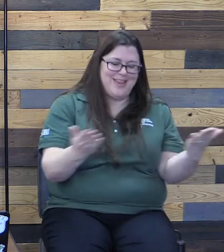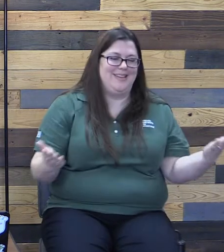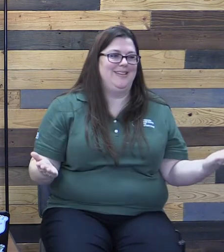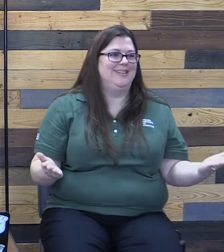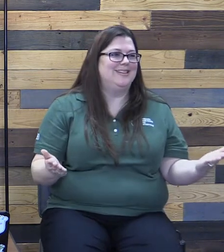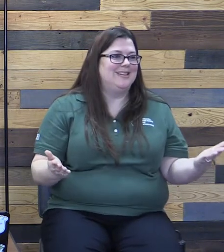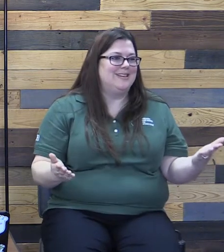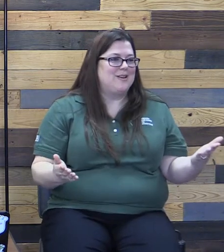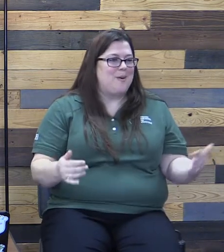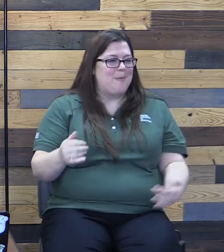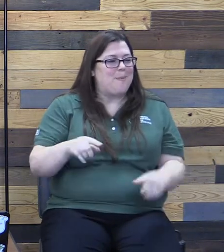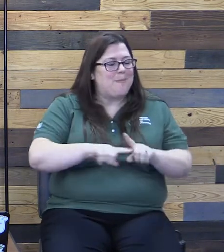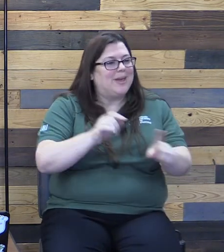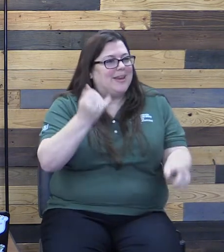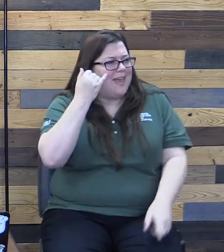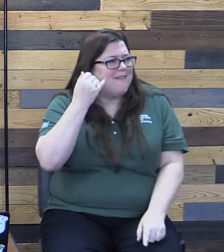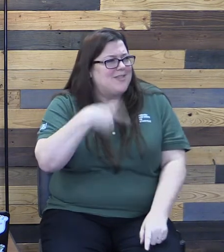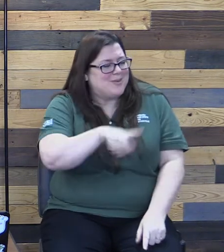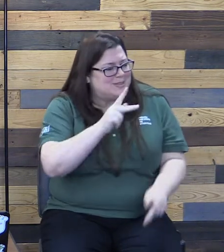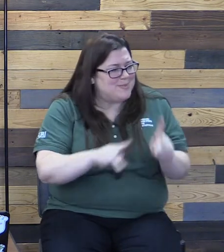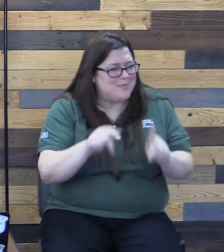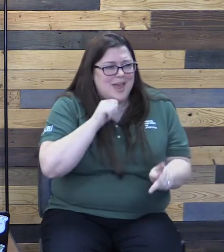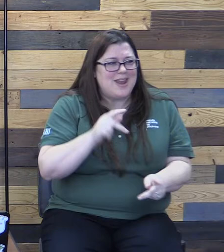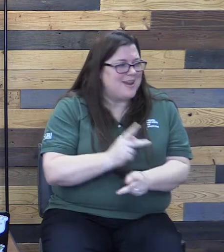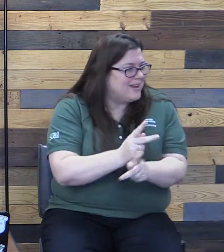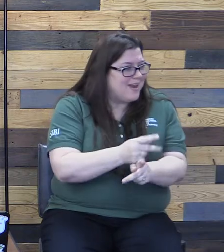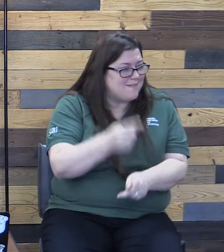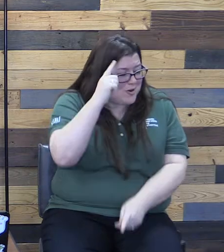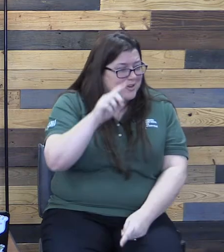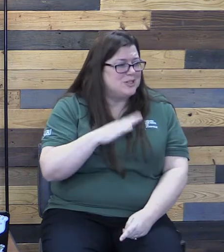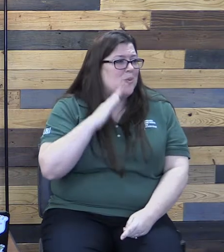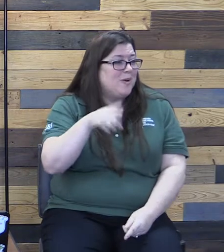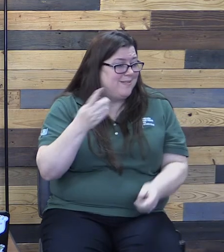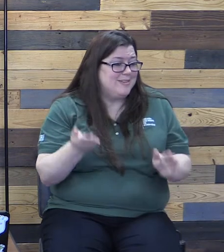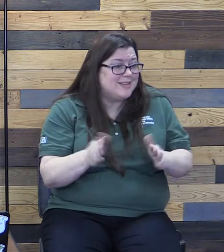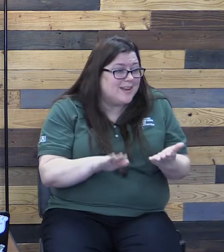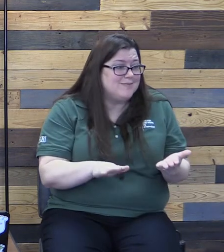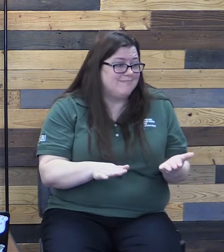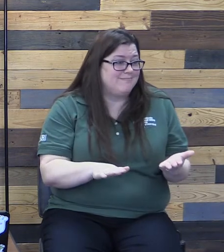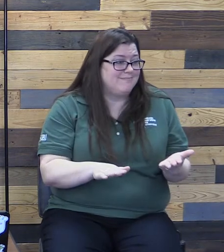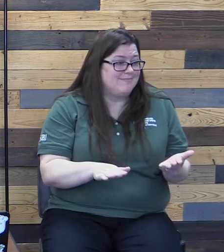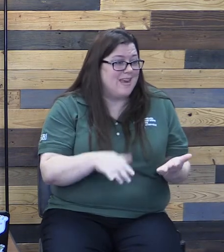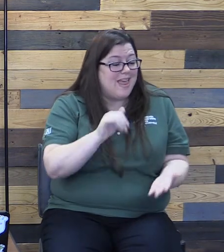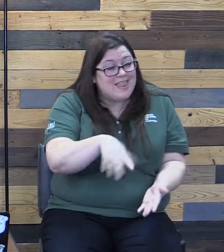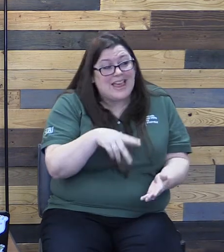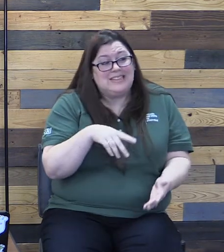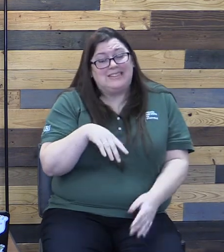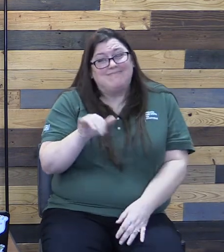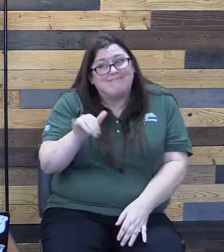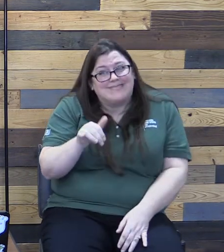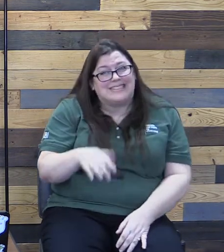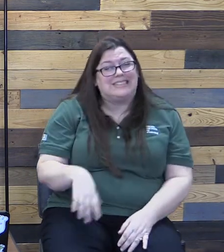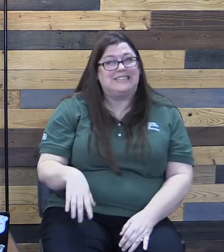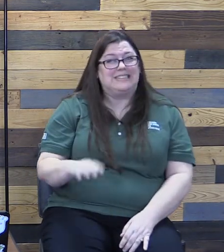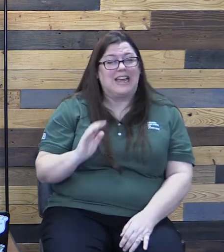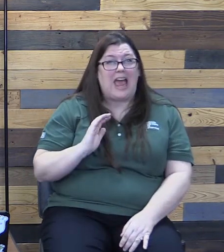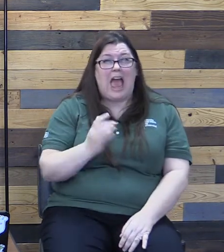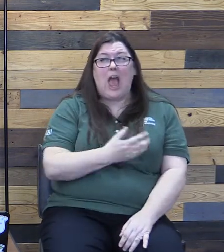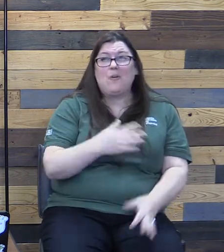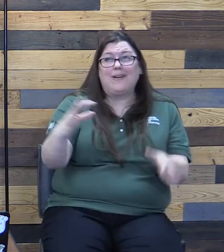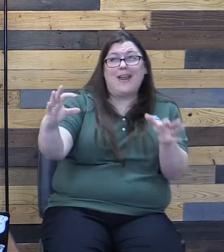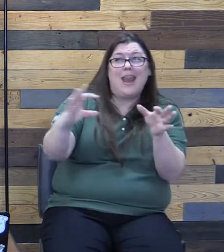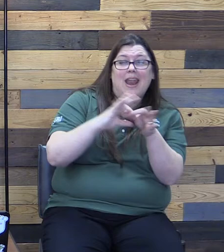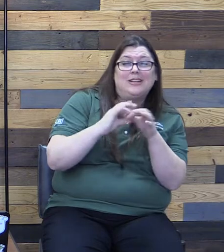But if those people hadn't taken care of her, she would have died. And that's kind of like our connection with